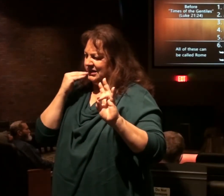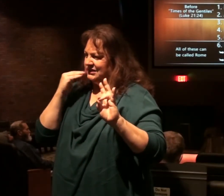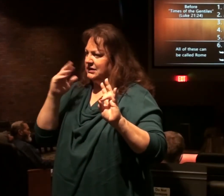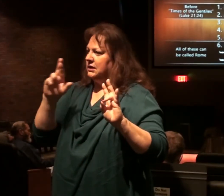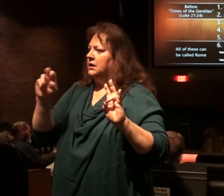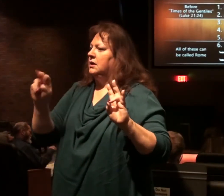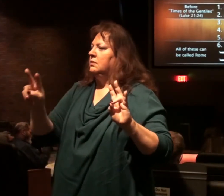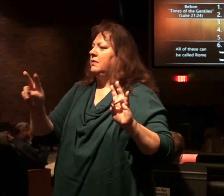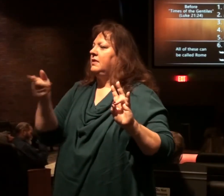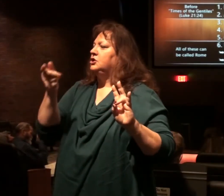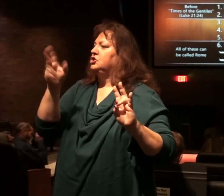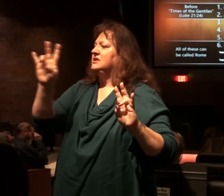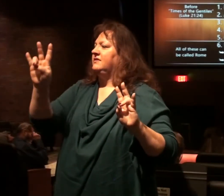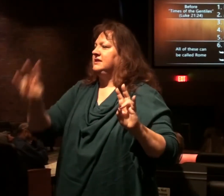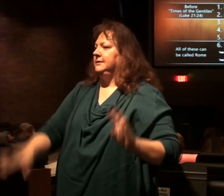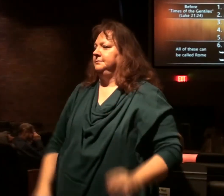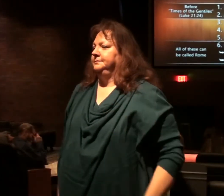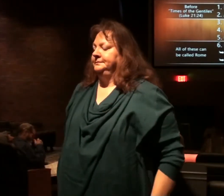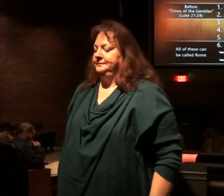to Revelation 17.